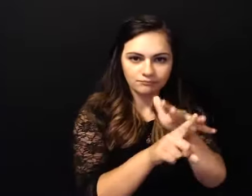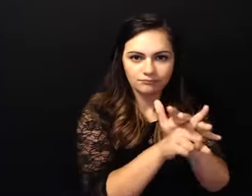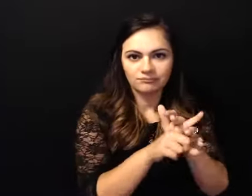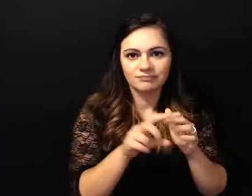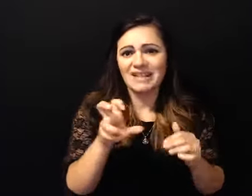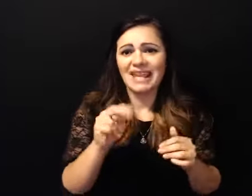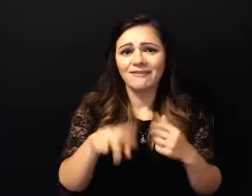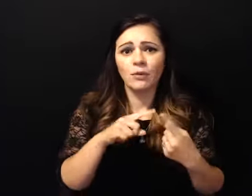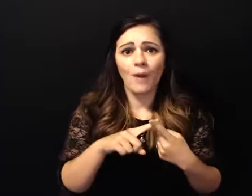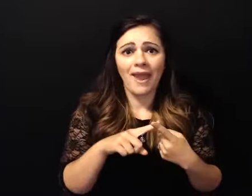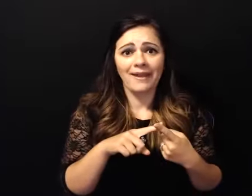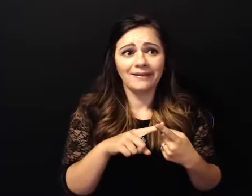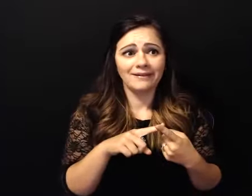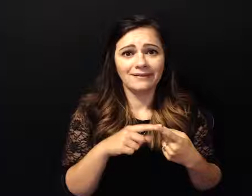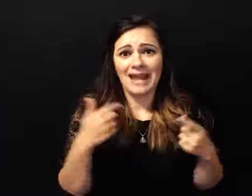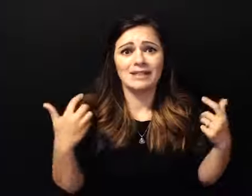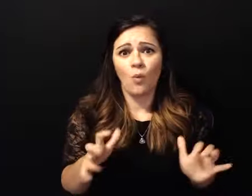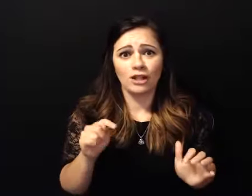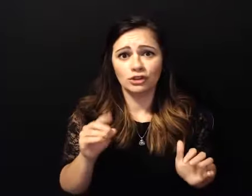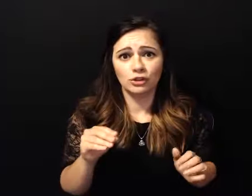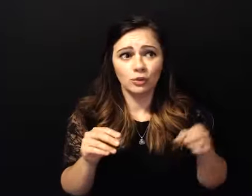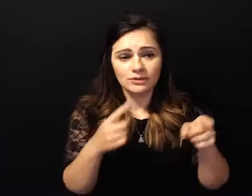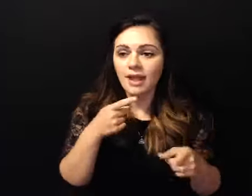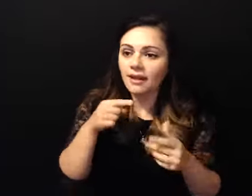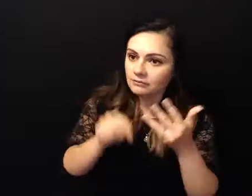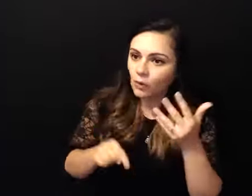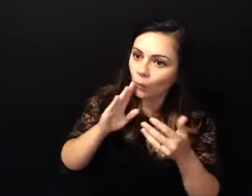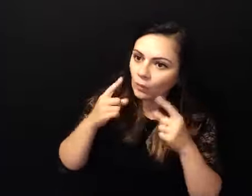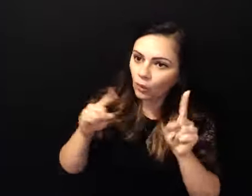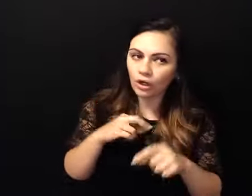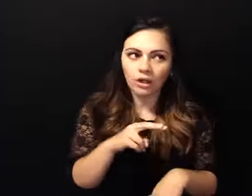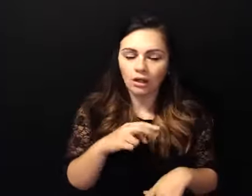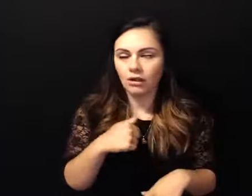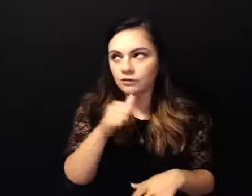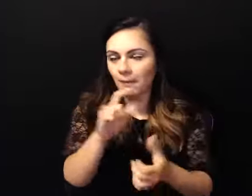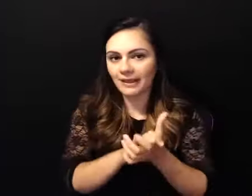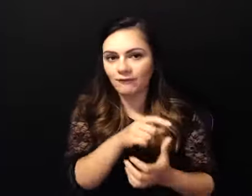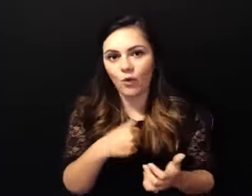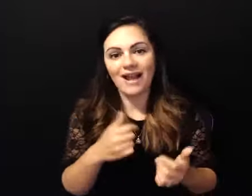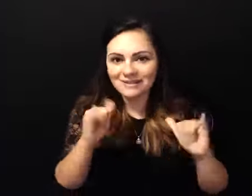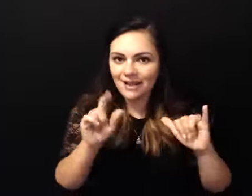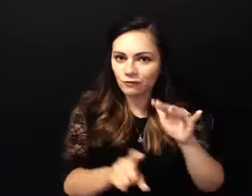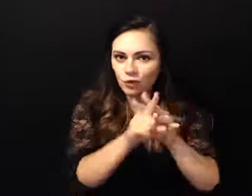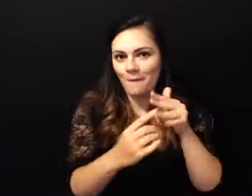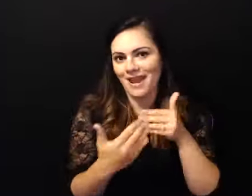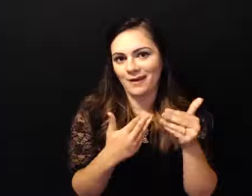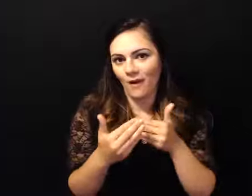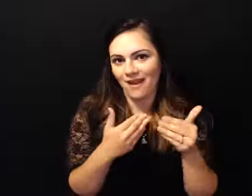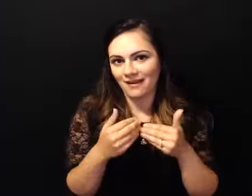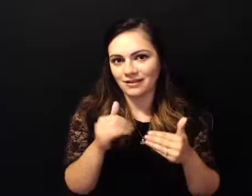going to work and i didn't believe you i had to show up and go anyway so i showed up and i'm doing alcoholics anonymous you know and that was nine or eleven years of sobriety